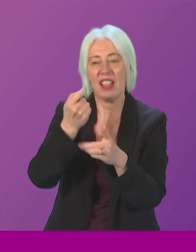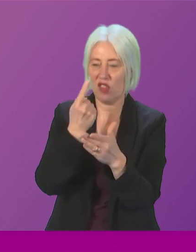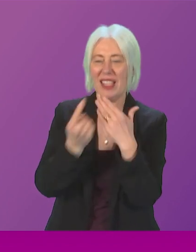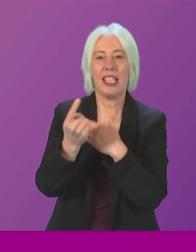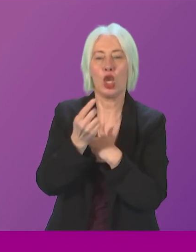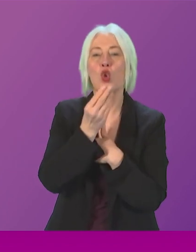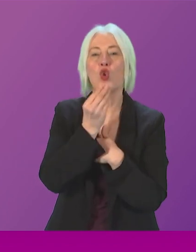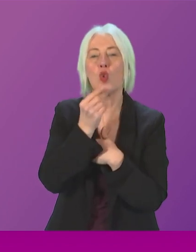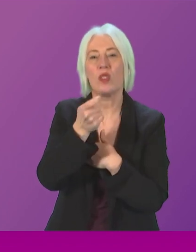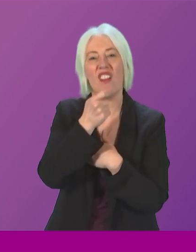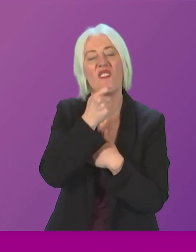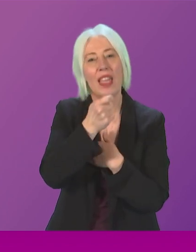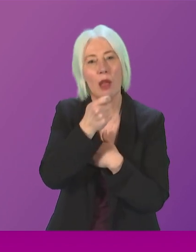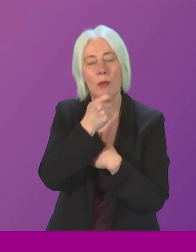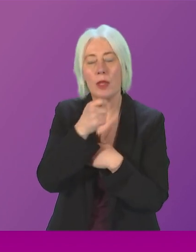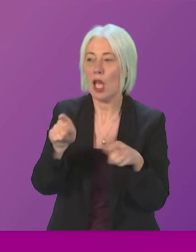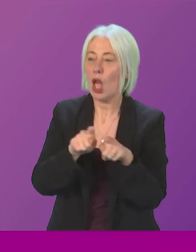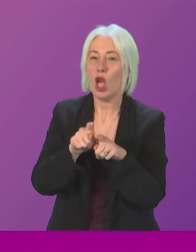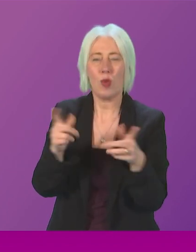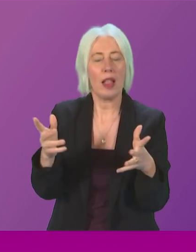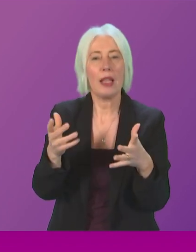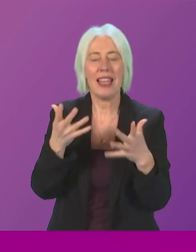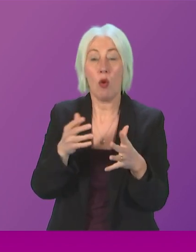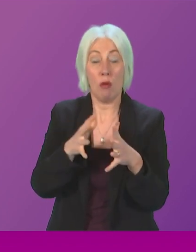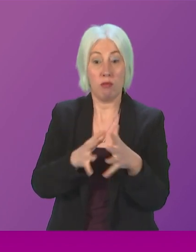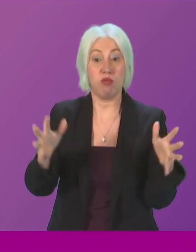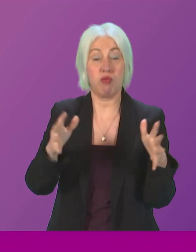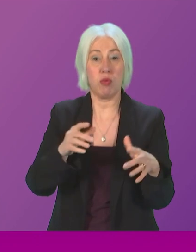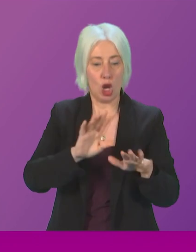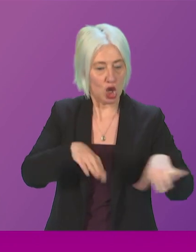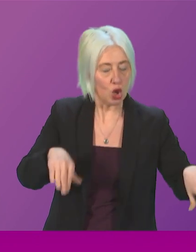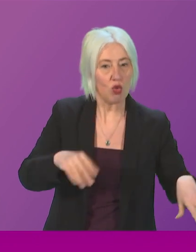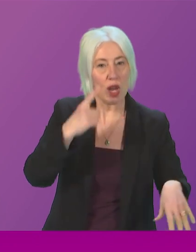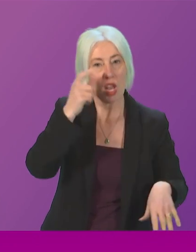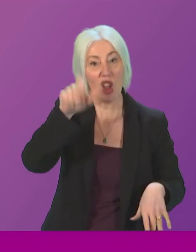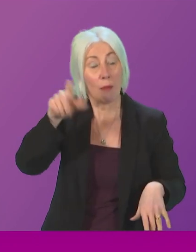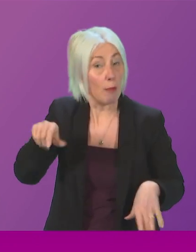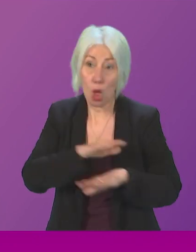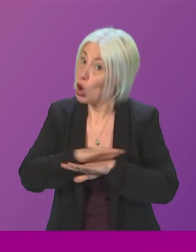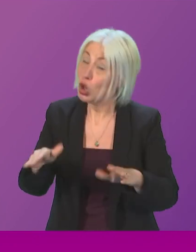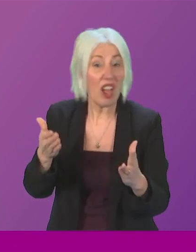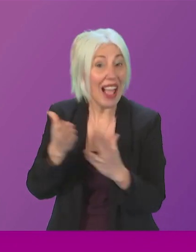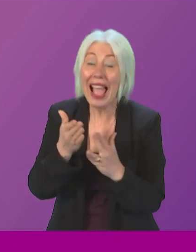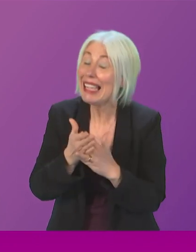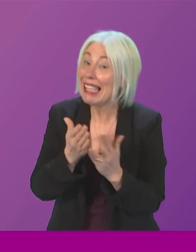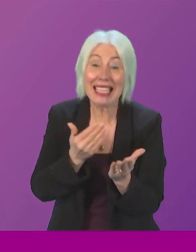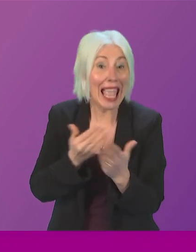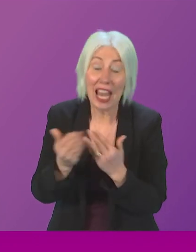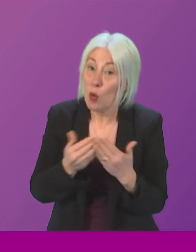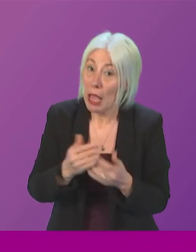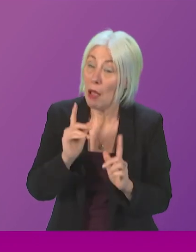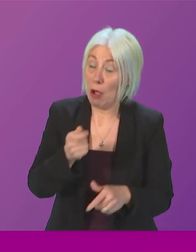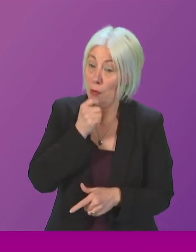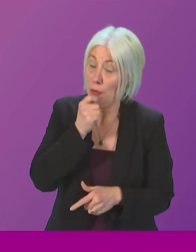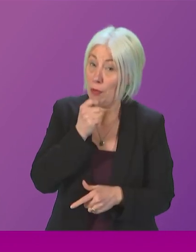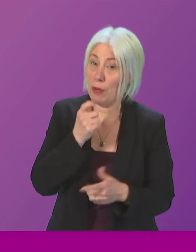vapes not to mention of course the increased use amongst children and young people who should not have access to them of course in the first place